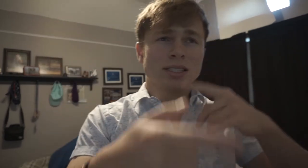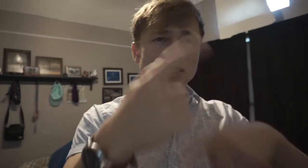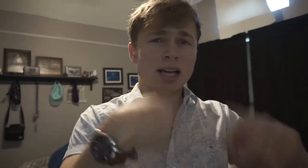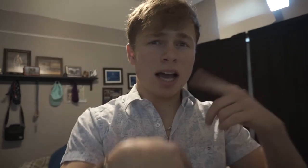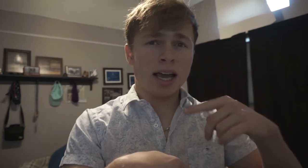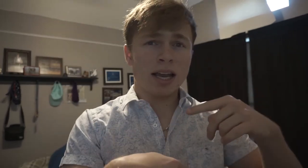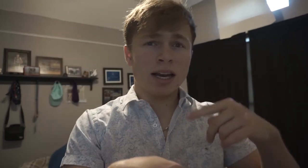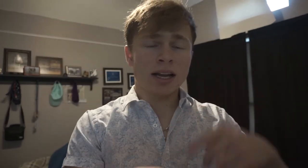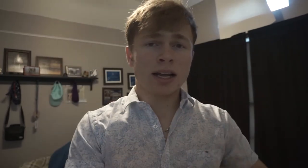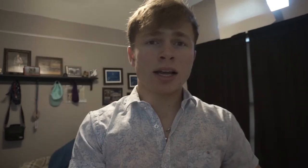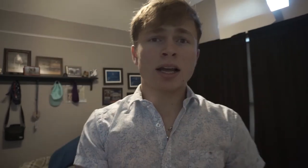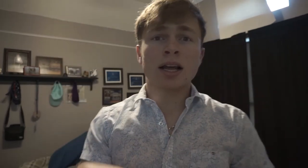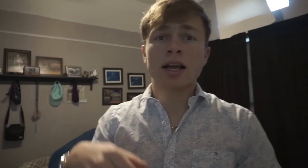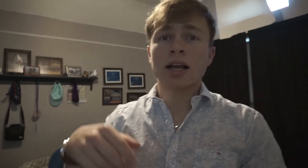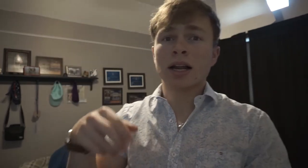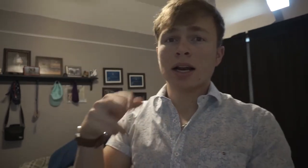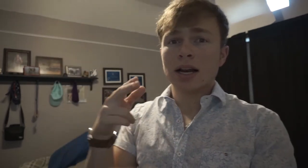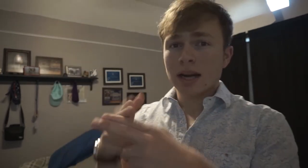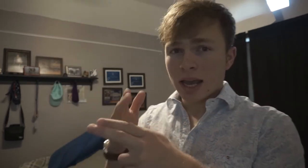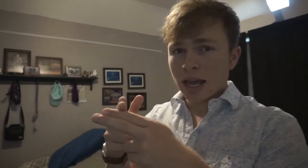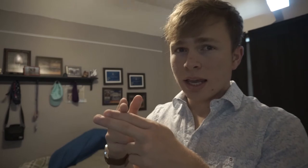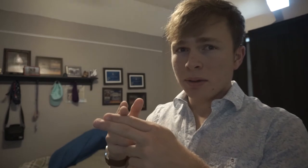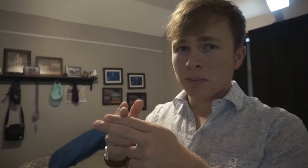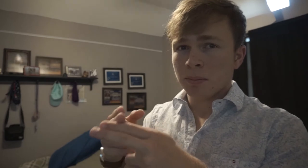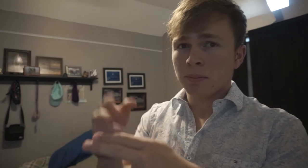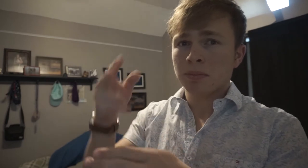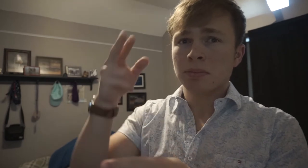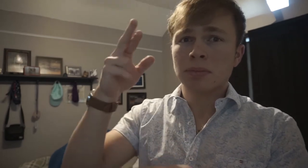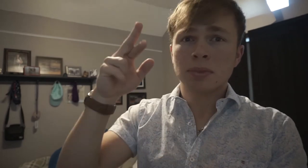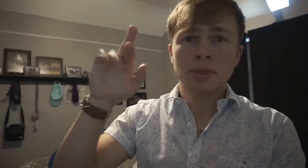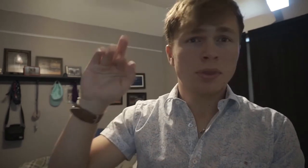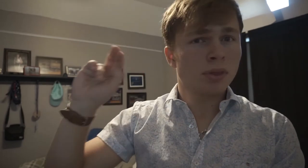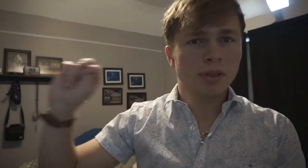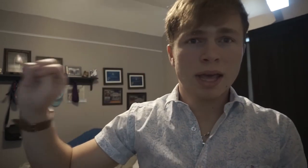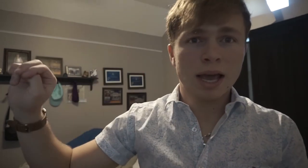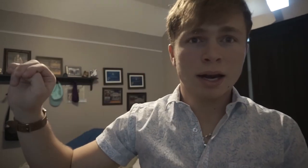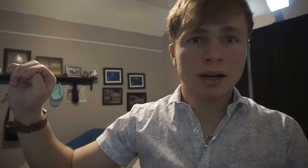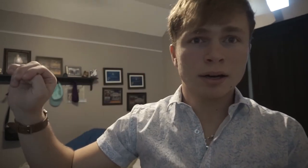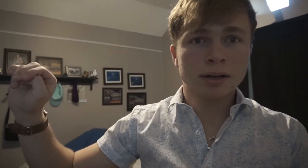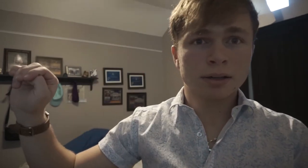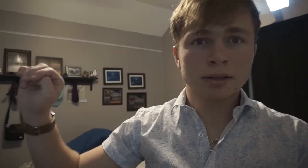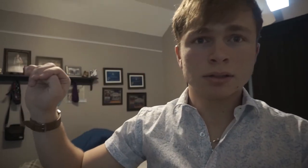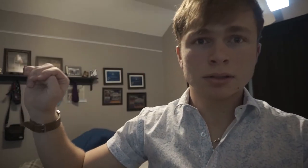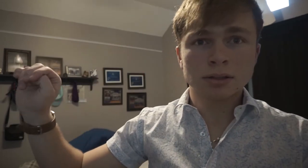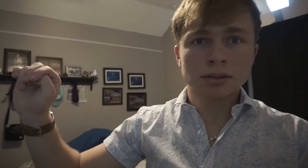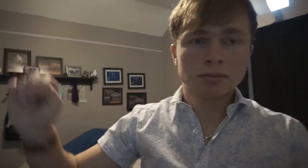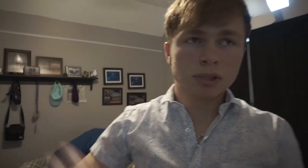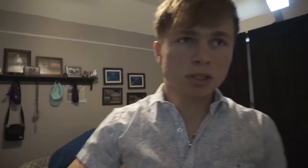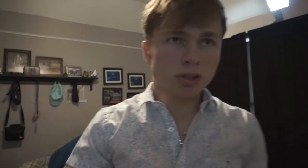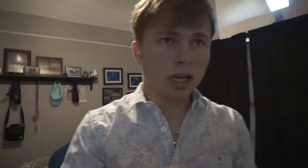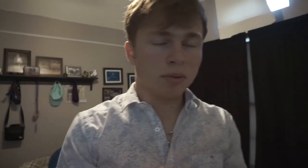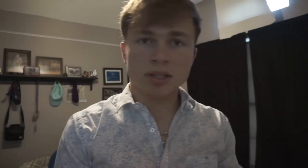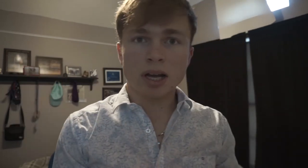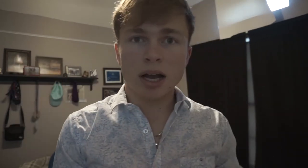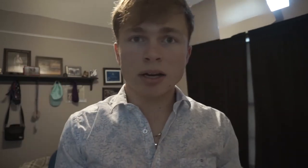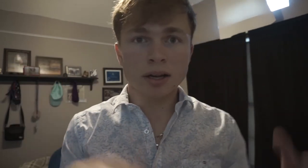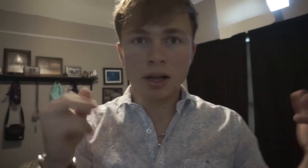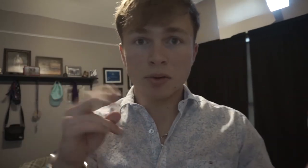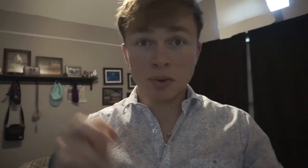Sign. Name. That. I think it's the name of the sign. Like what